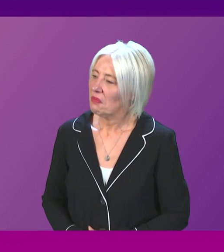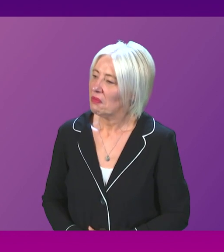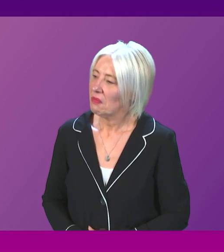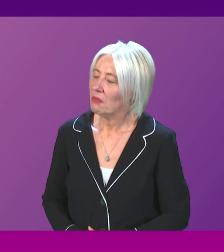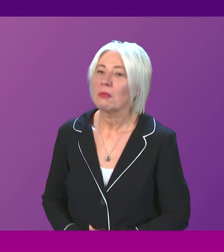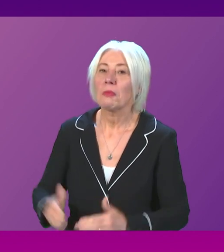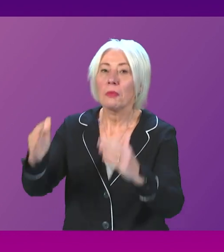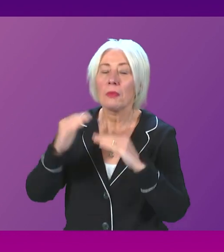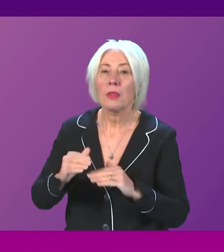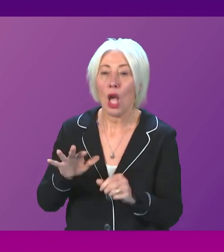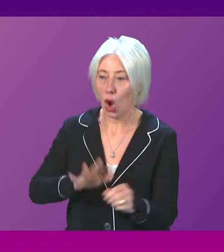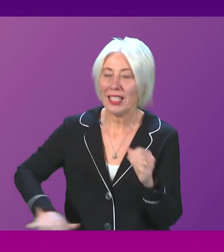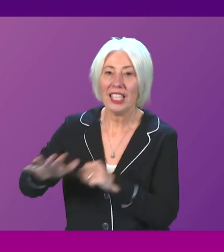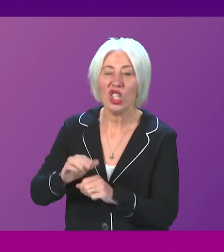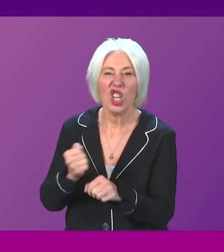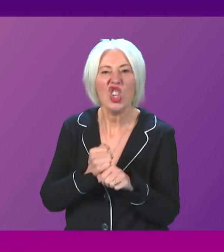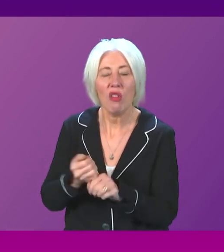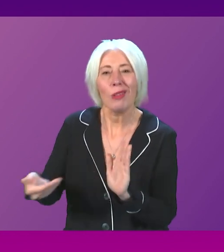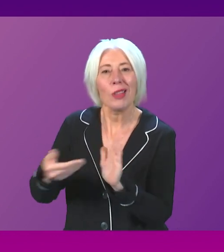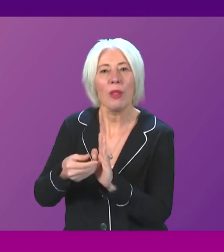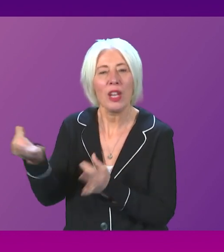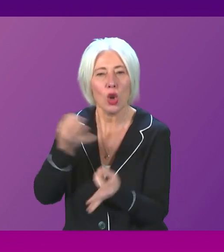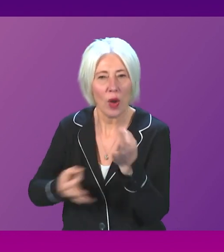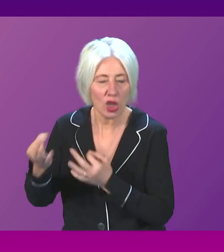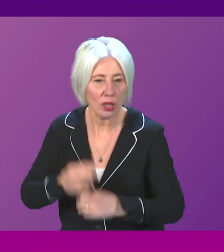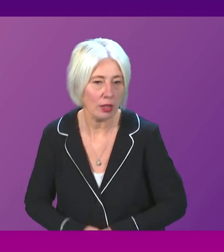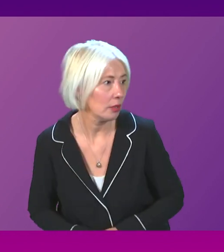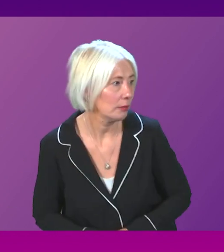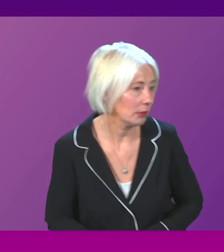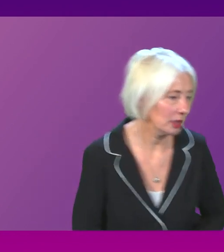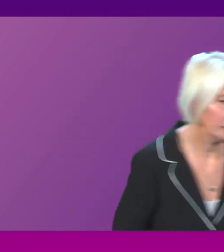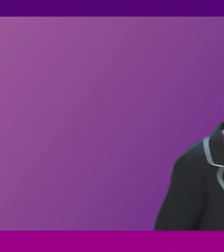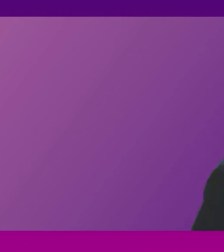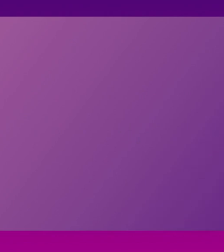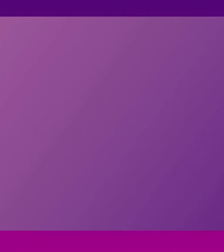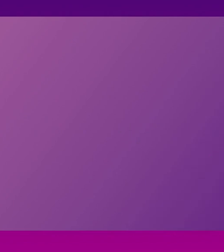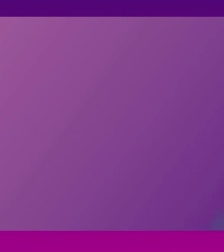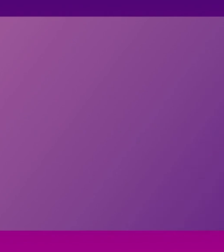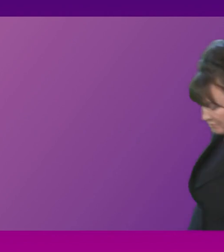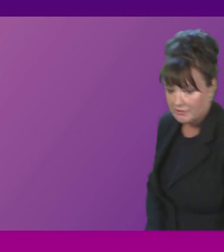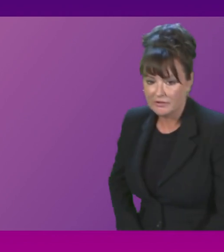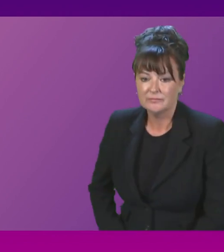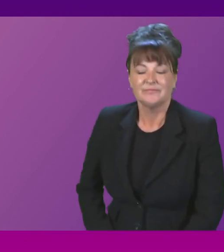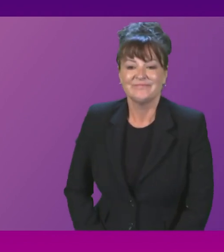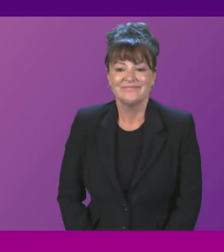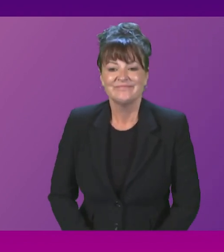Move to constituency and general supplementaries, and I call Eleanor Whittam. The First Minister will no doubt share